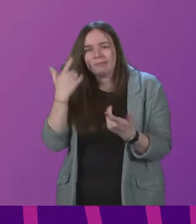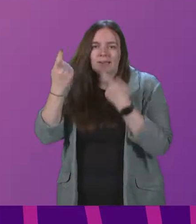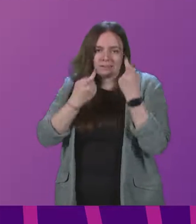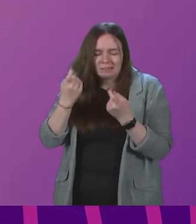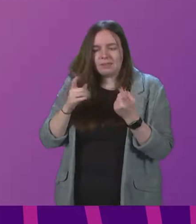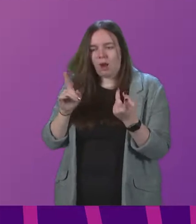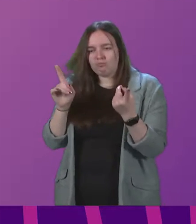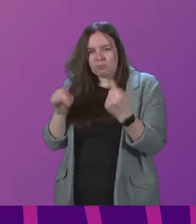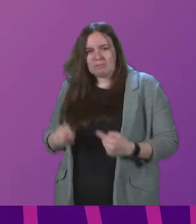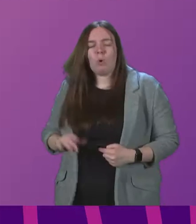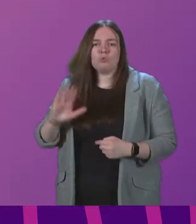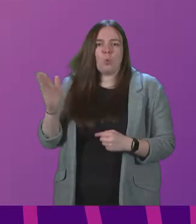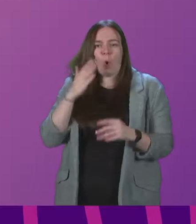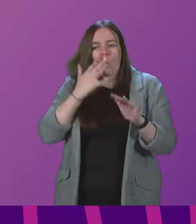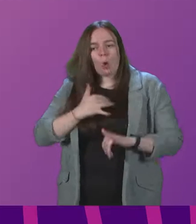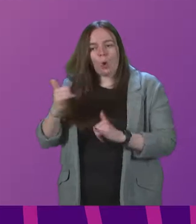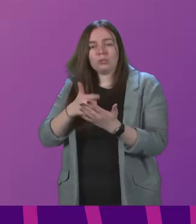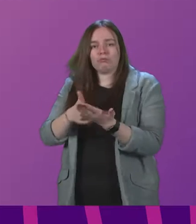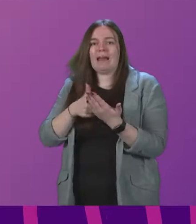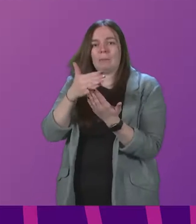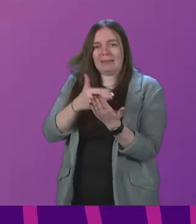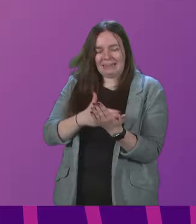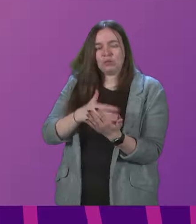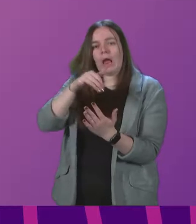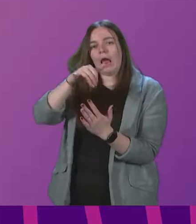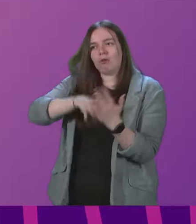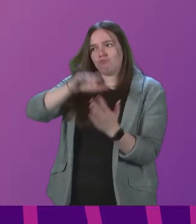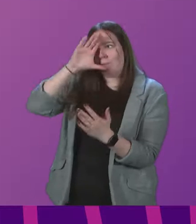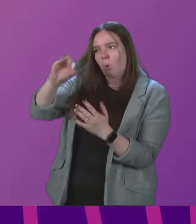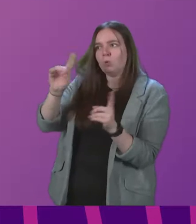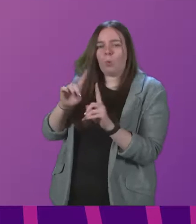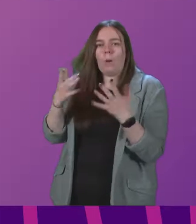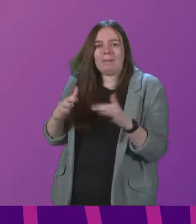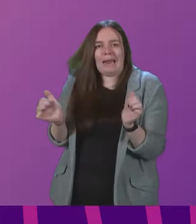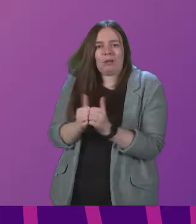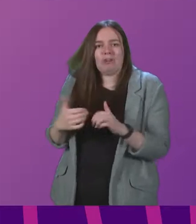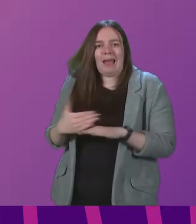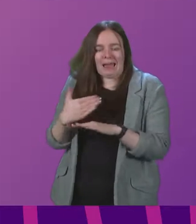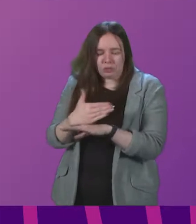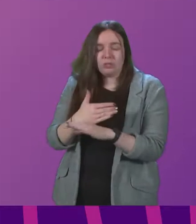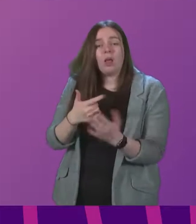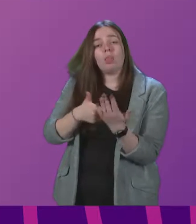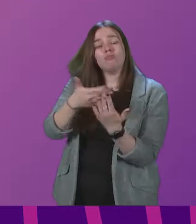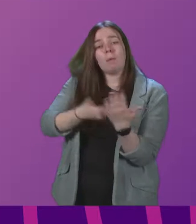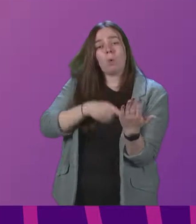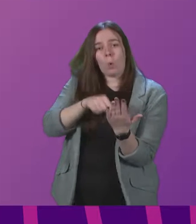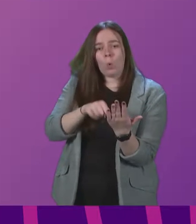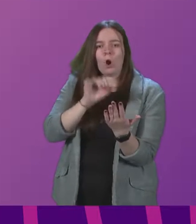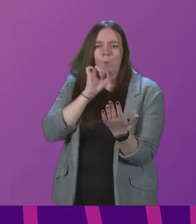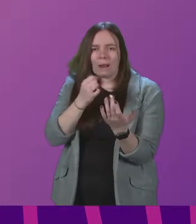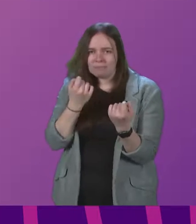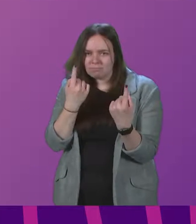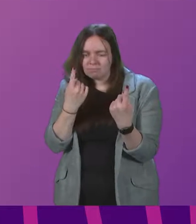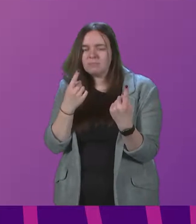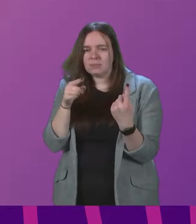respond to all audit recommendations and report on agreed actions. The report will, I understand, be considered by